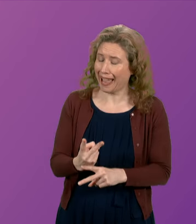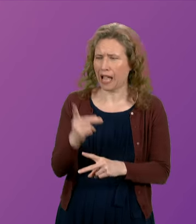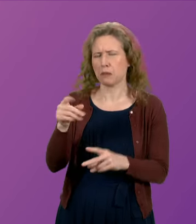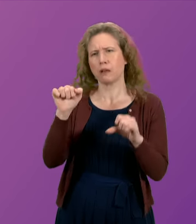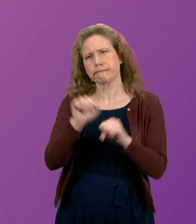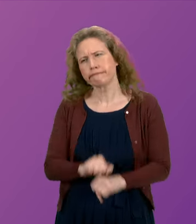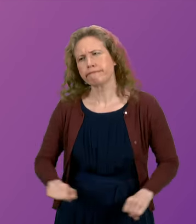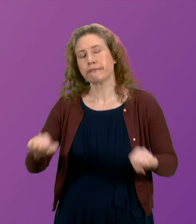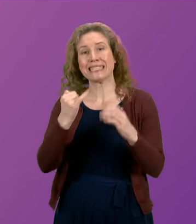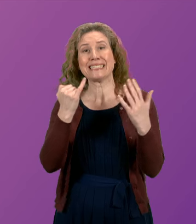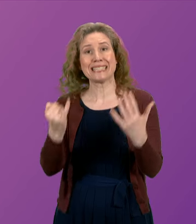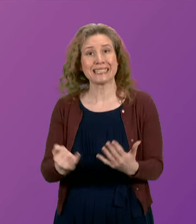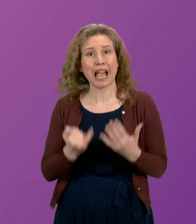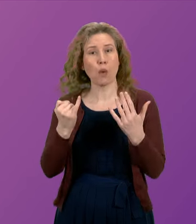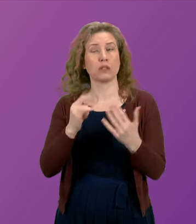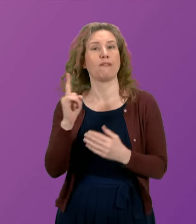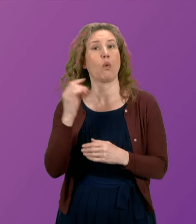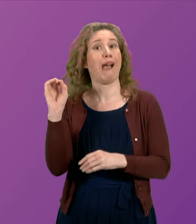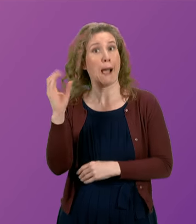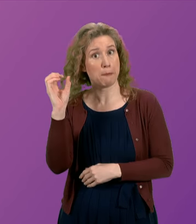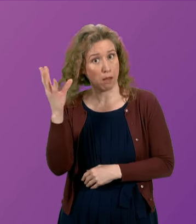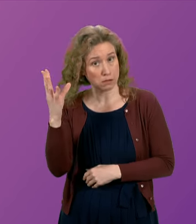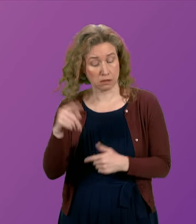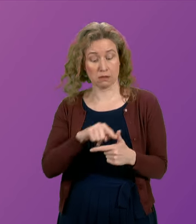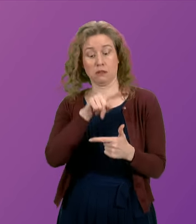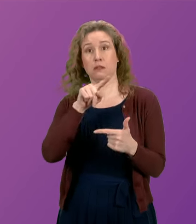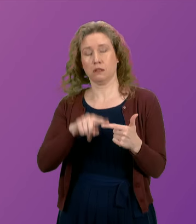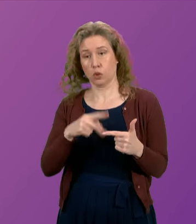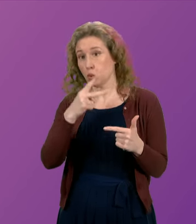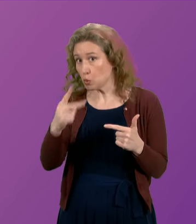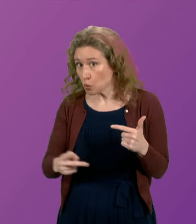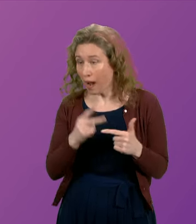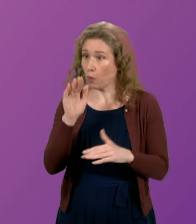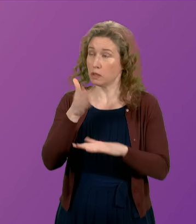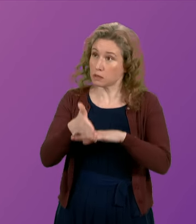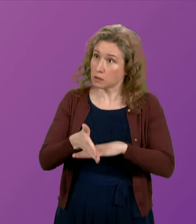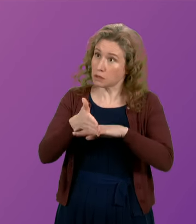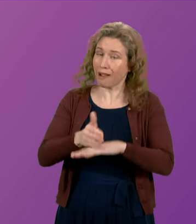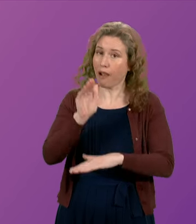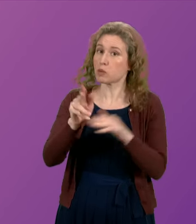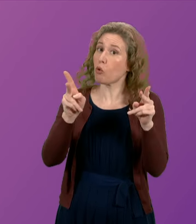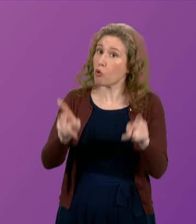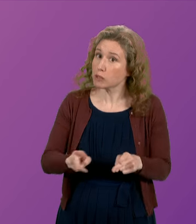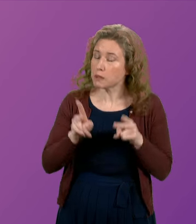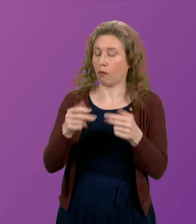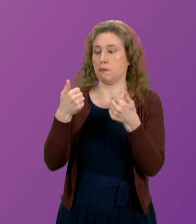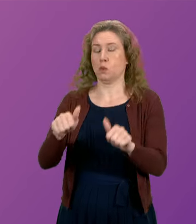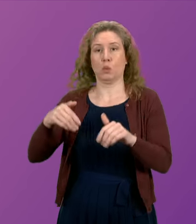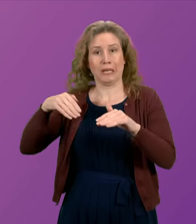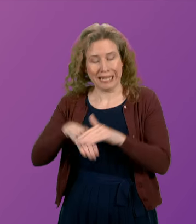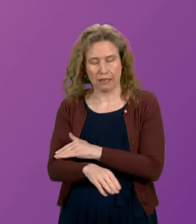waited six hours for an ambulance to arrive, and then another two hours outside the hospital before she was admitted.